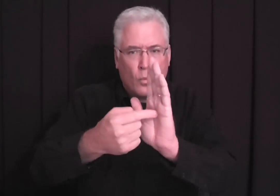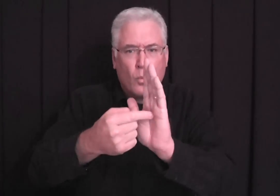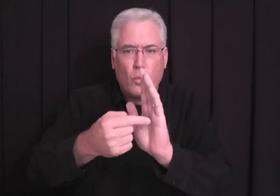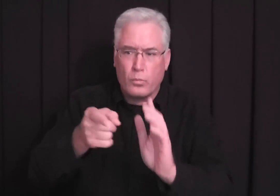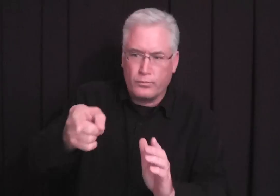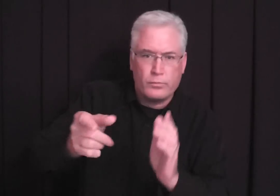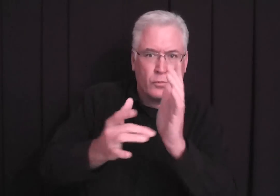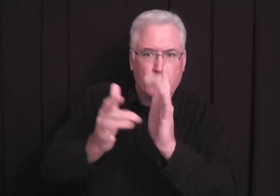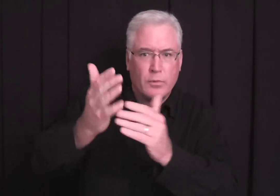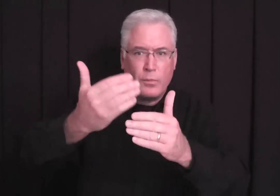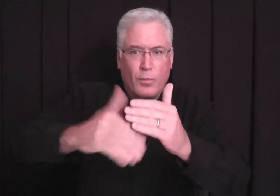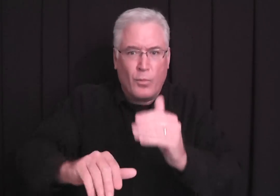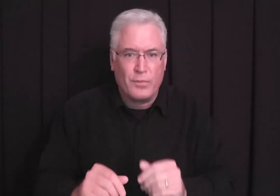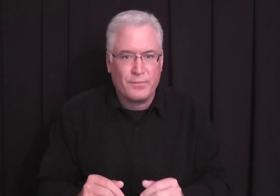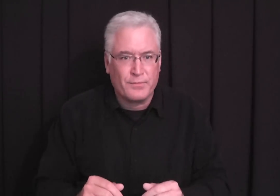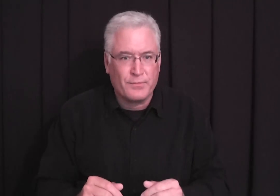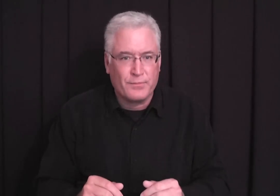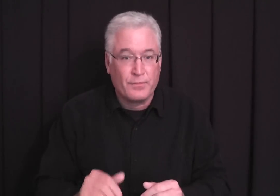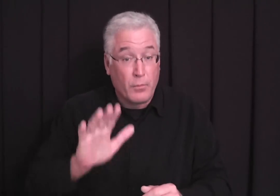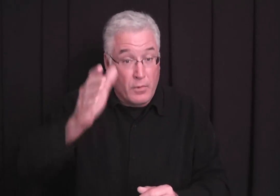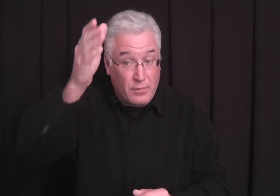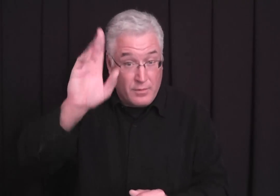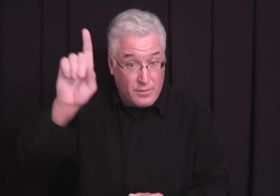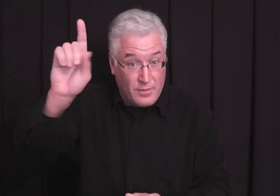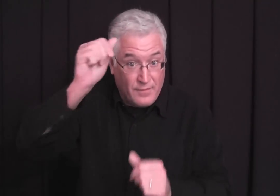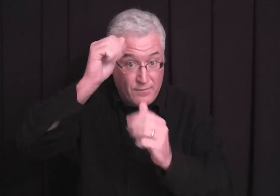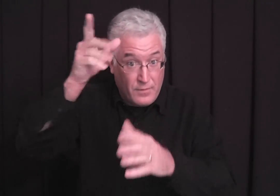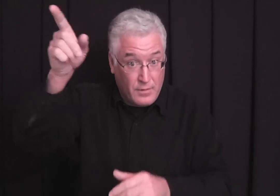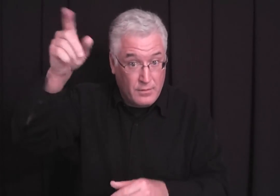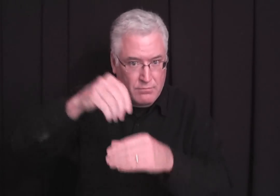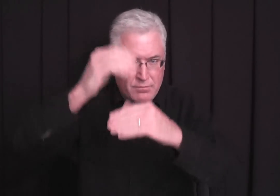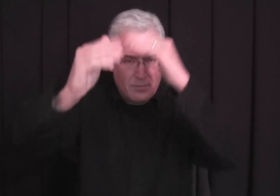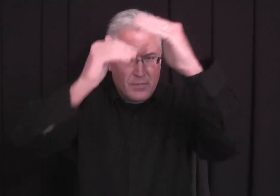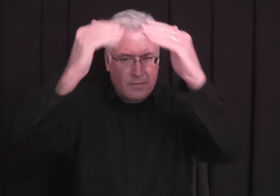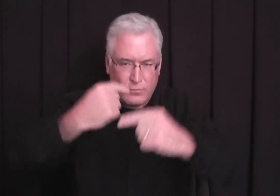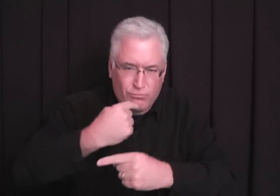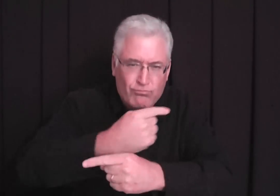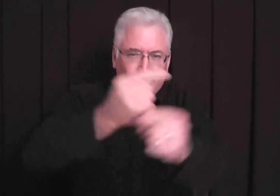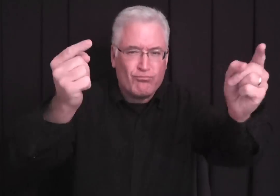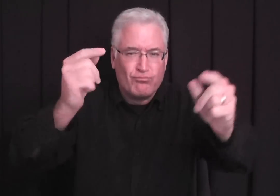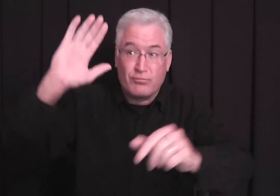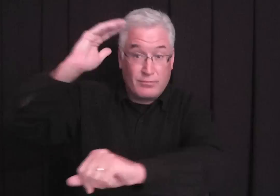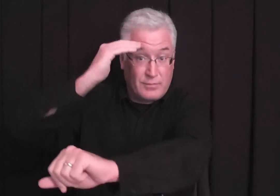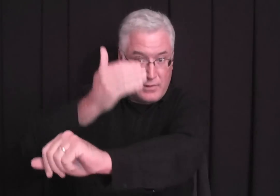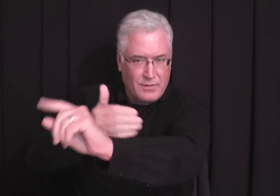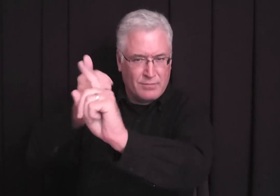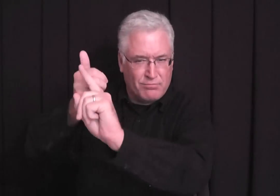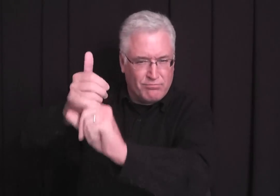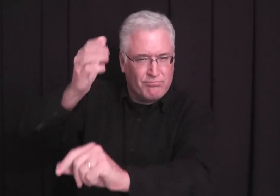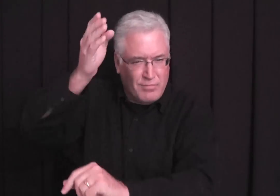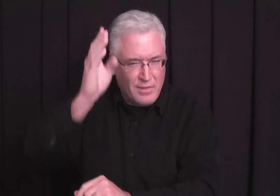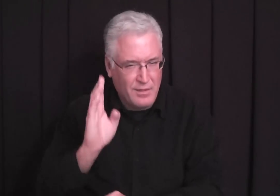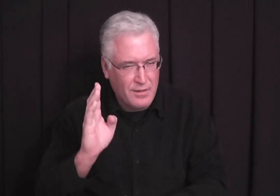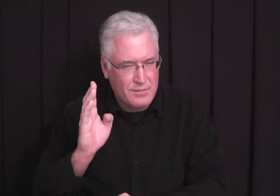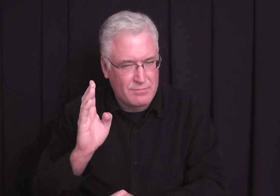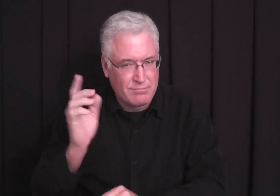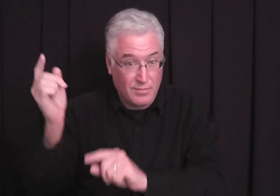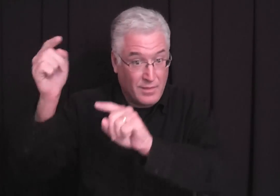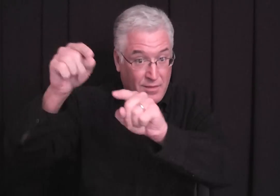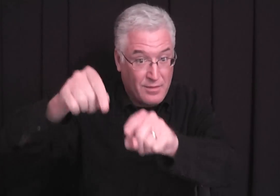camera that captured this event. But God, the God of heaven, proclaimed that his son